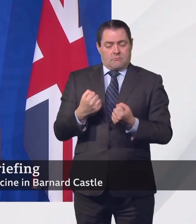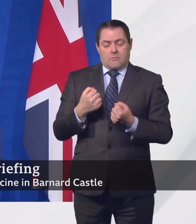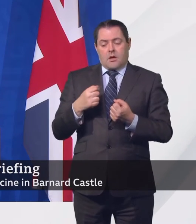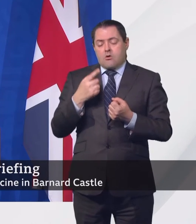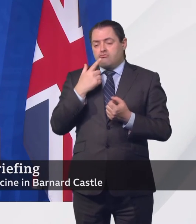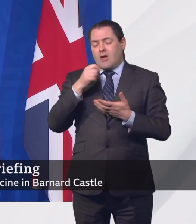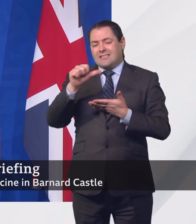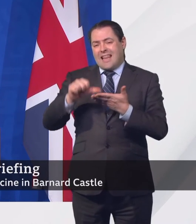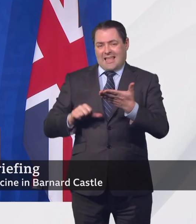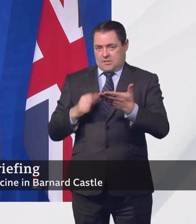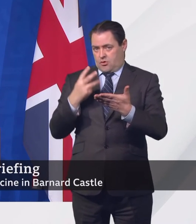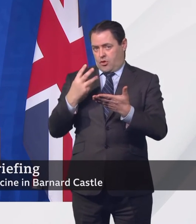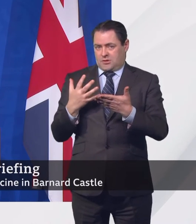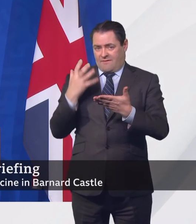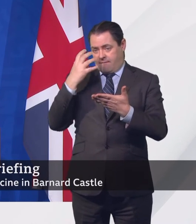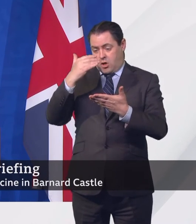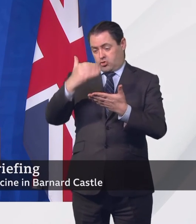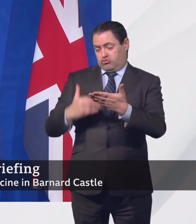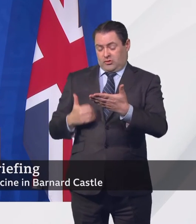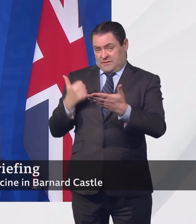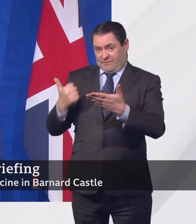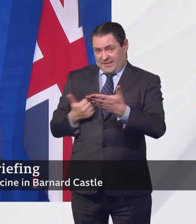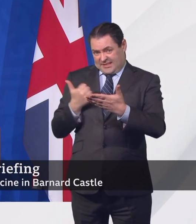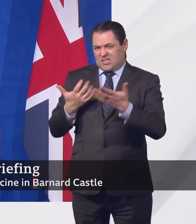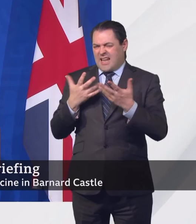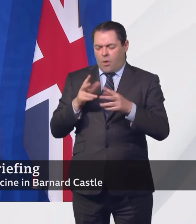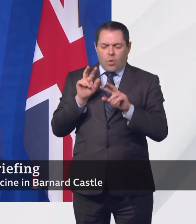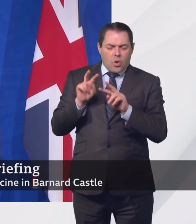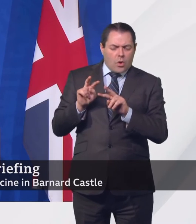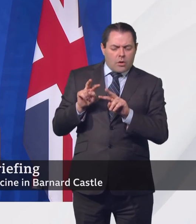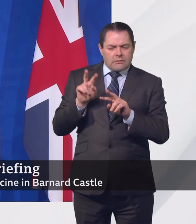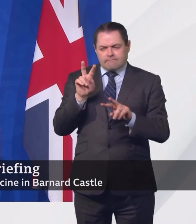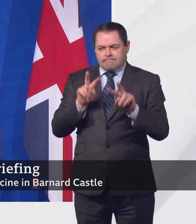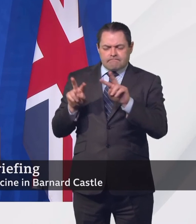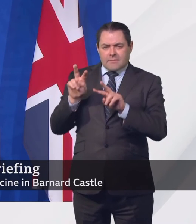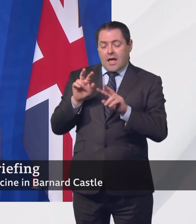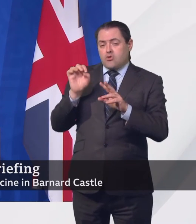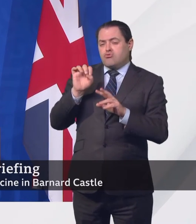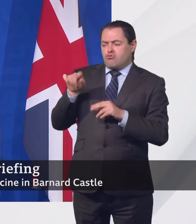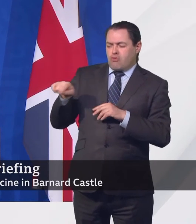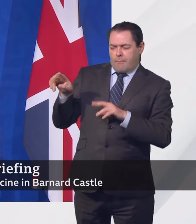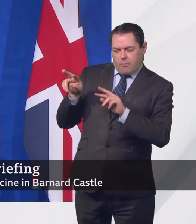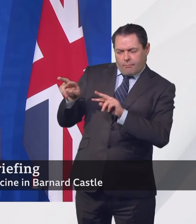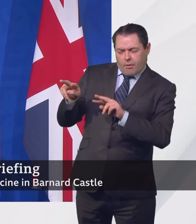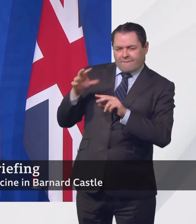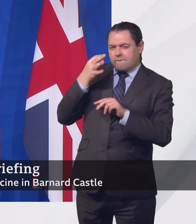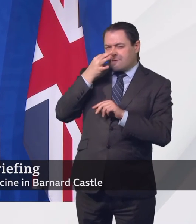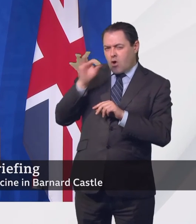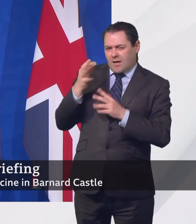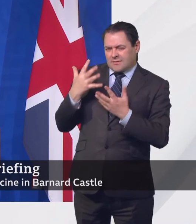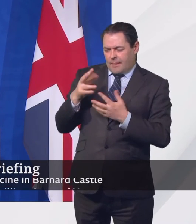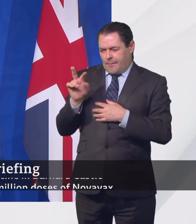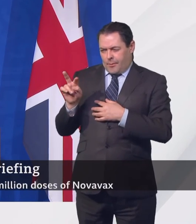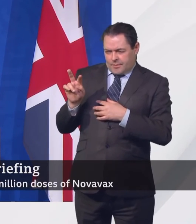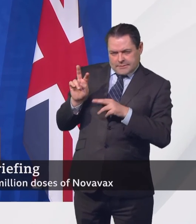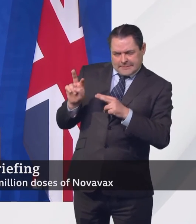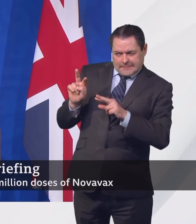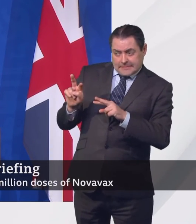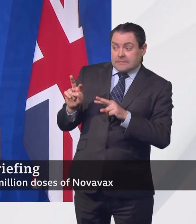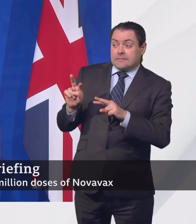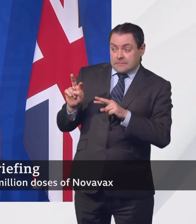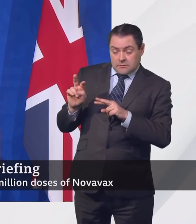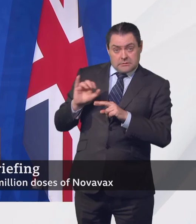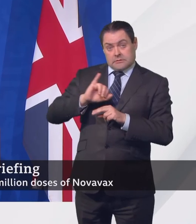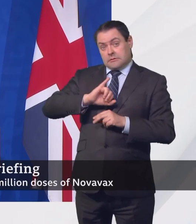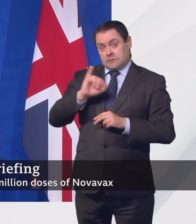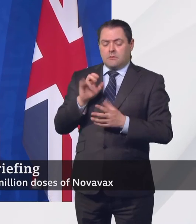already on the red list. We're looking very closely at what's going on in France. We keep it under constant review, of